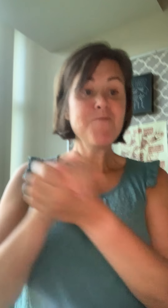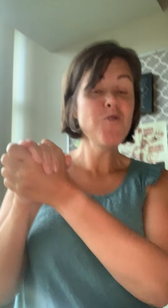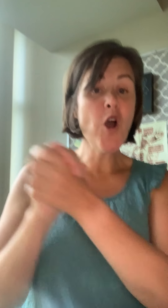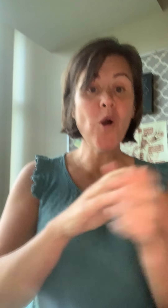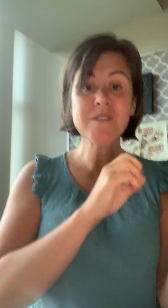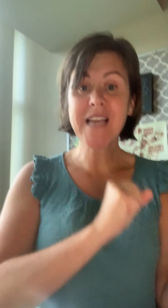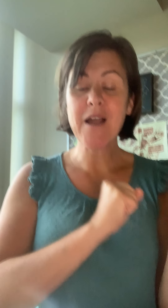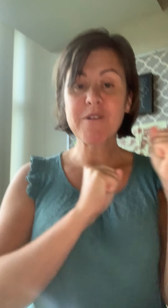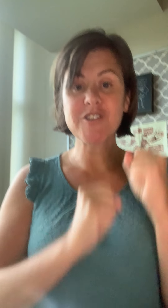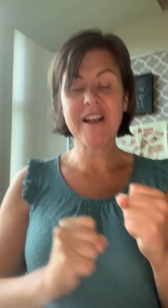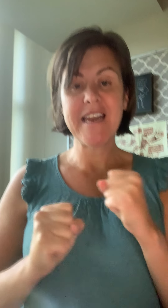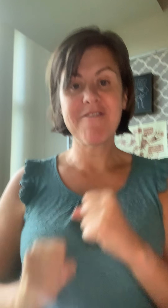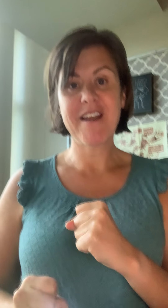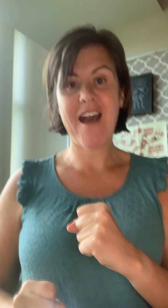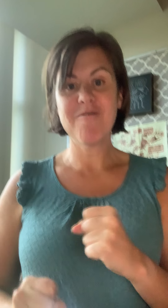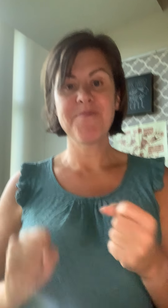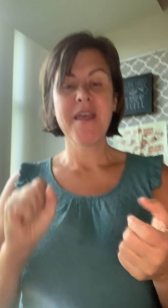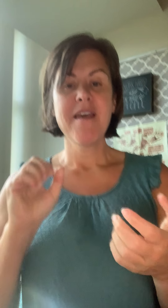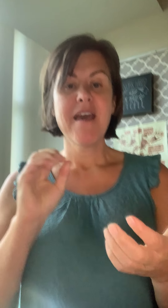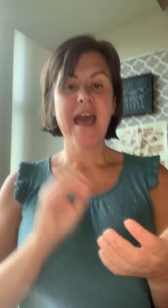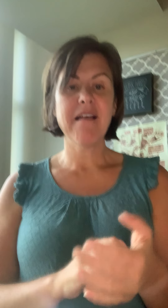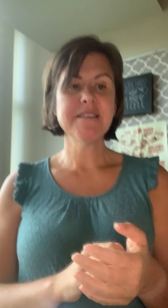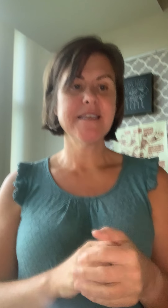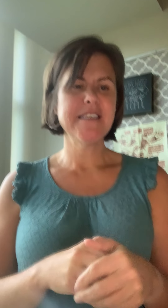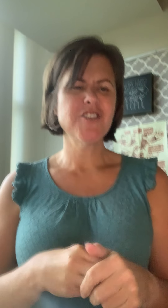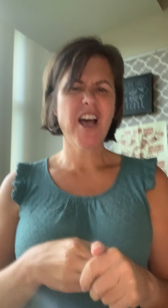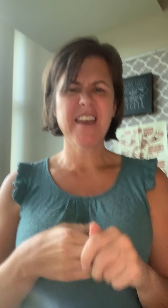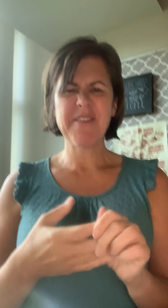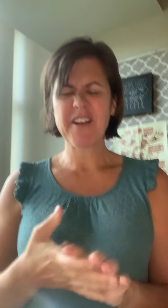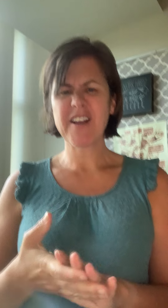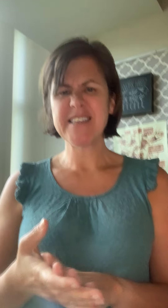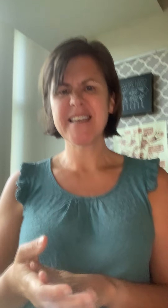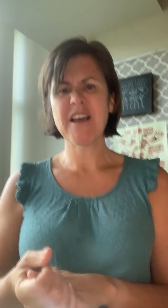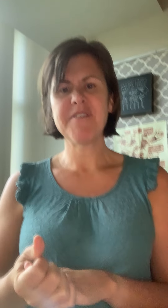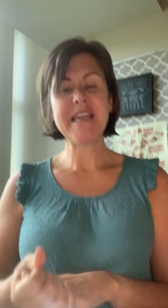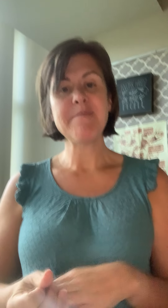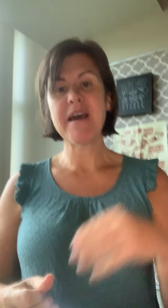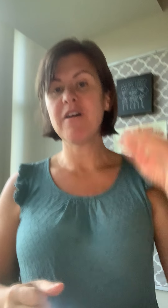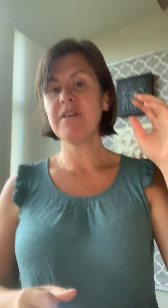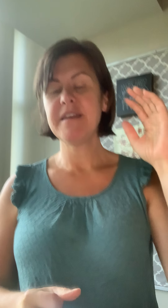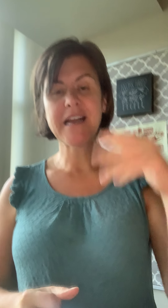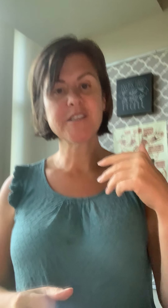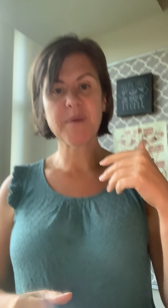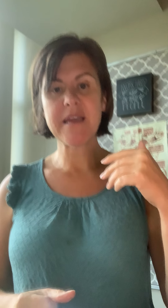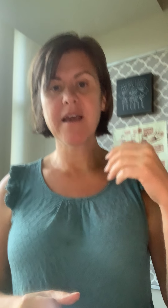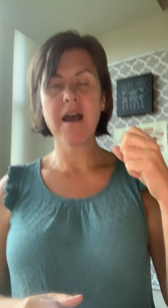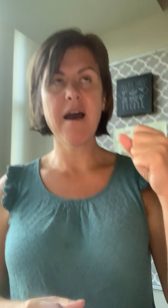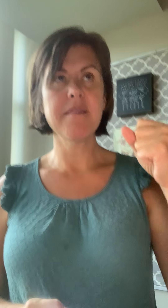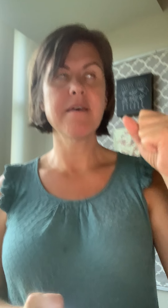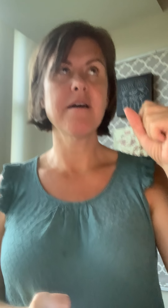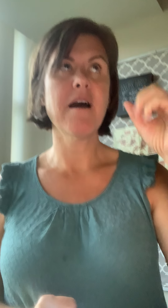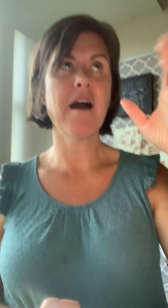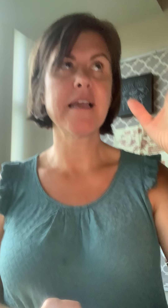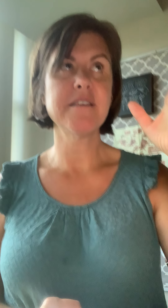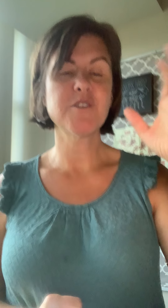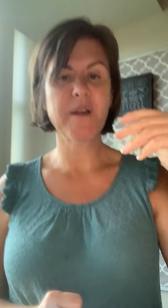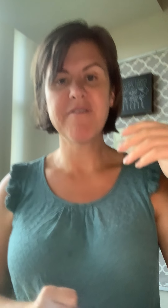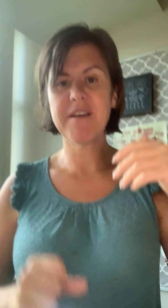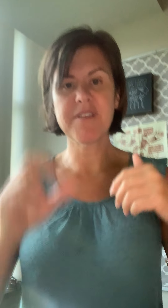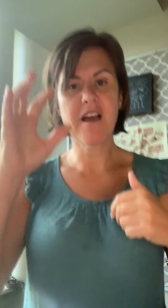No skyward training for now. Allison and John, think, are going to send out an email next week on the August 25th and